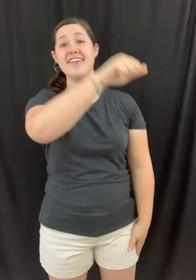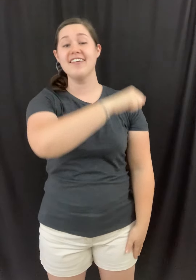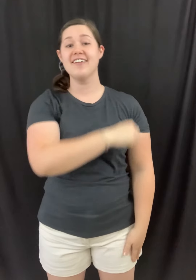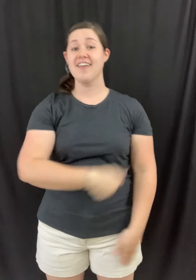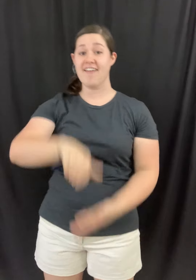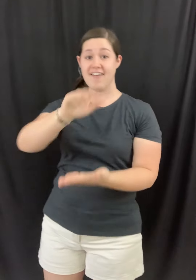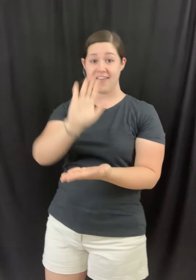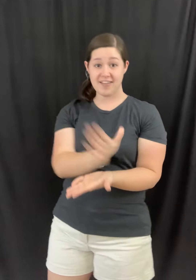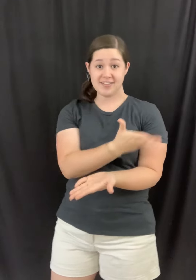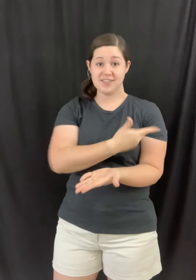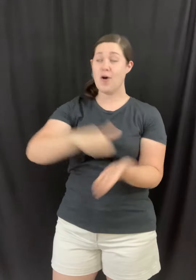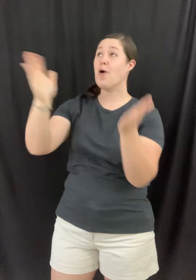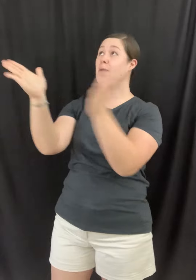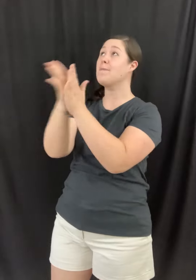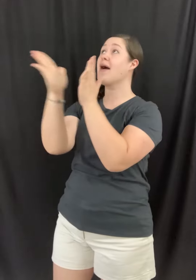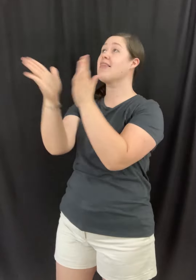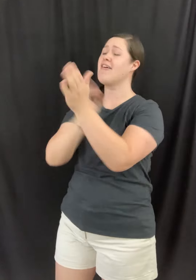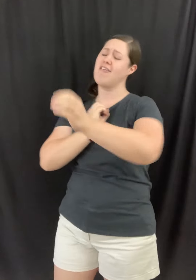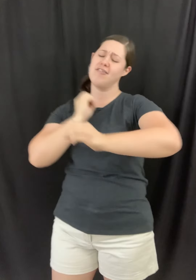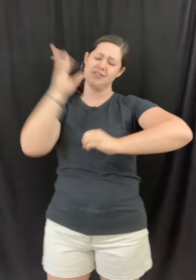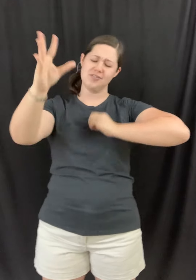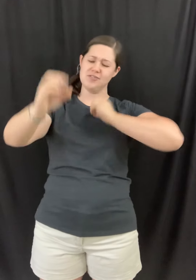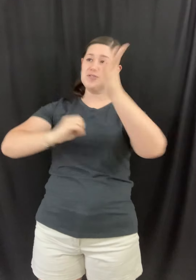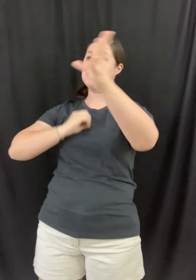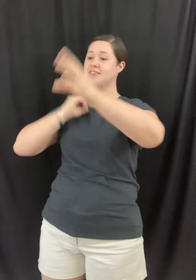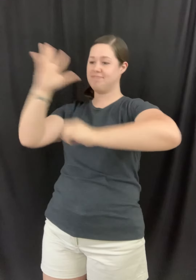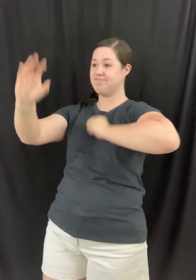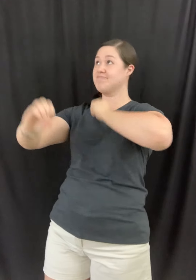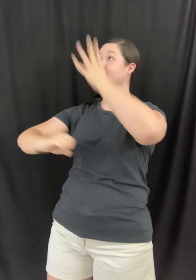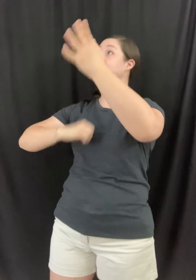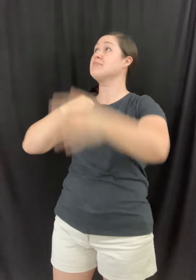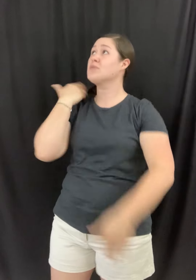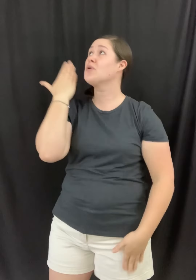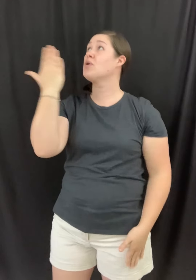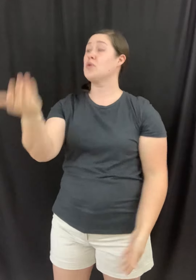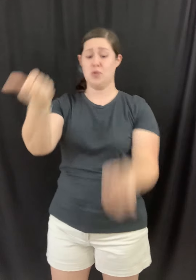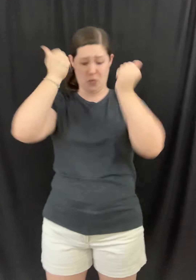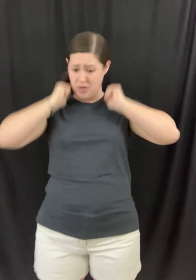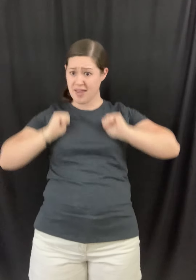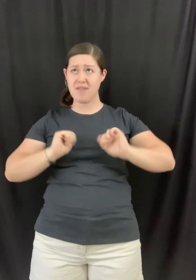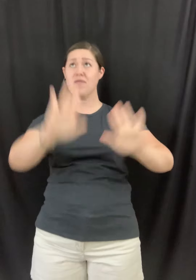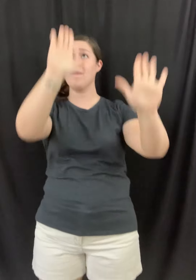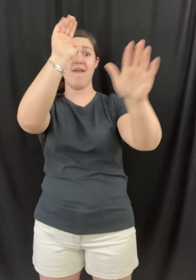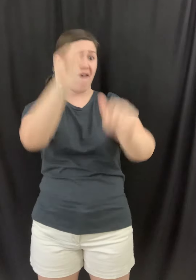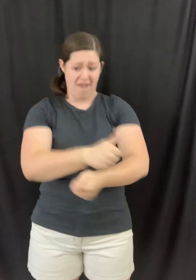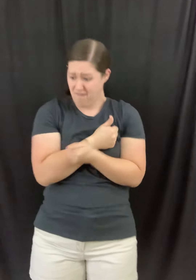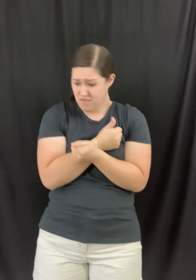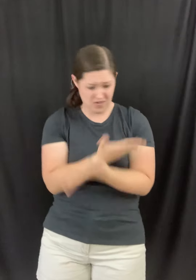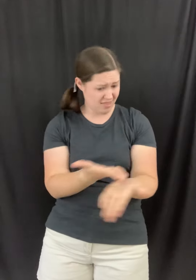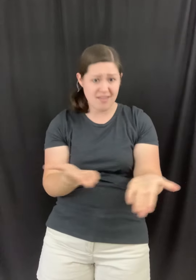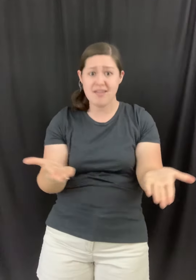I'm child, high-dive for me You gave up everything